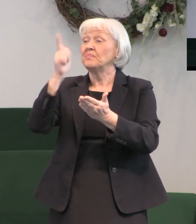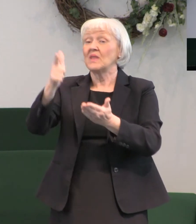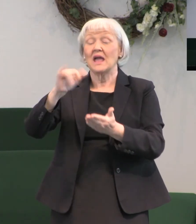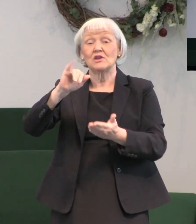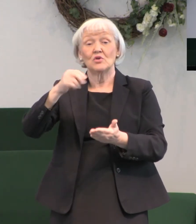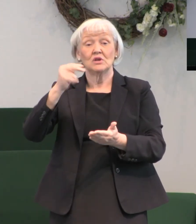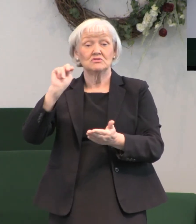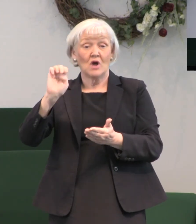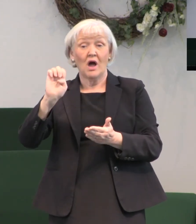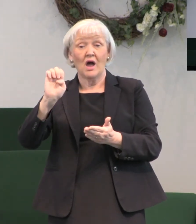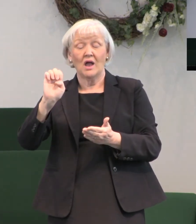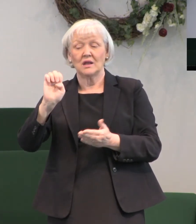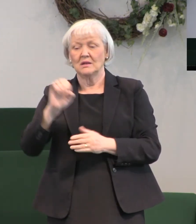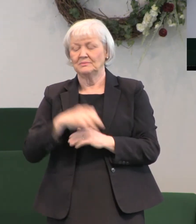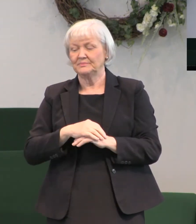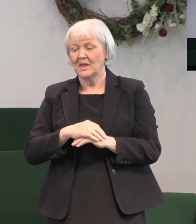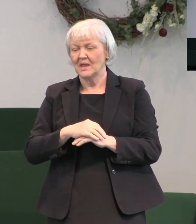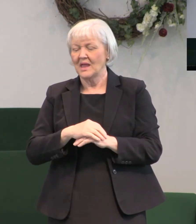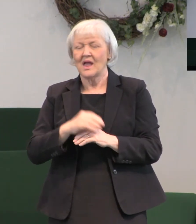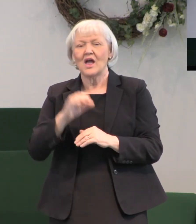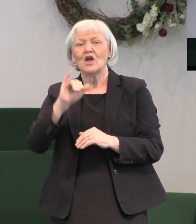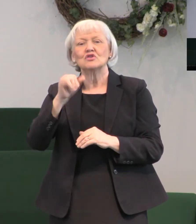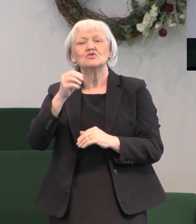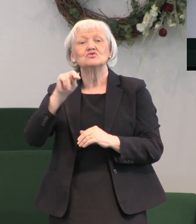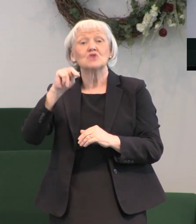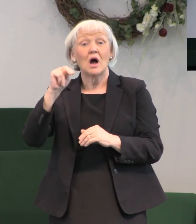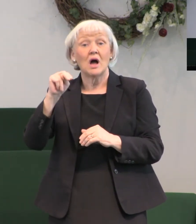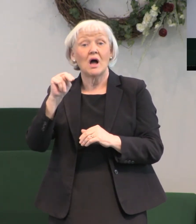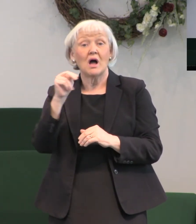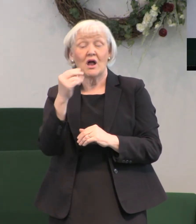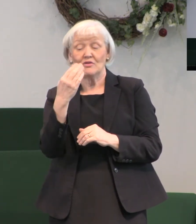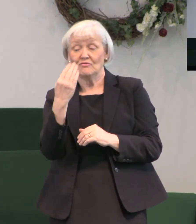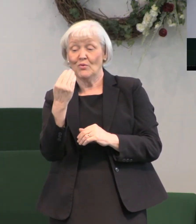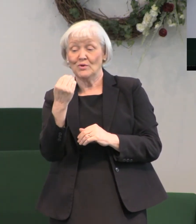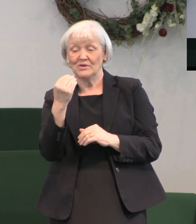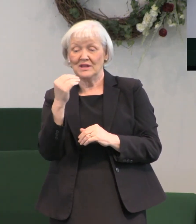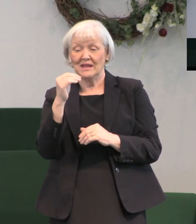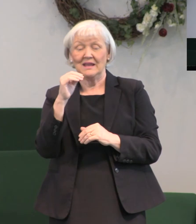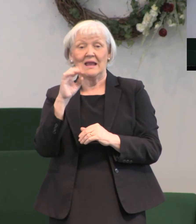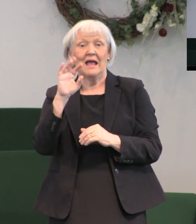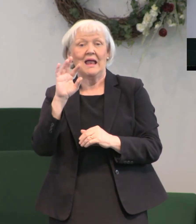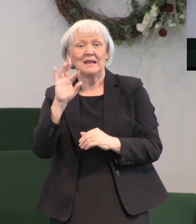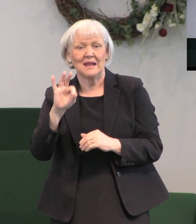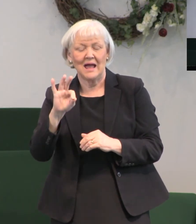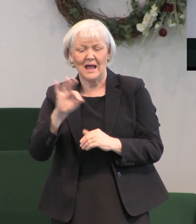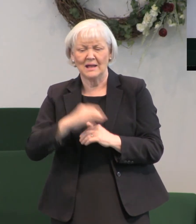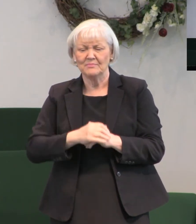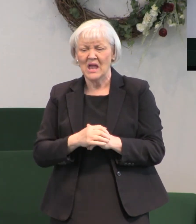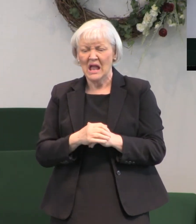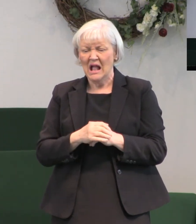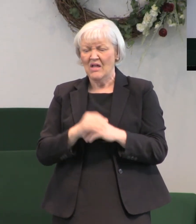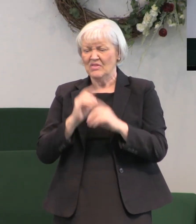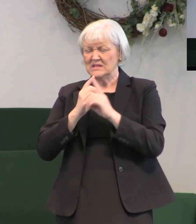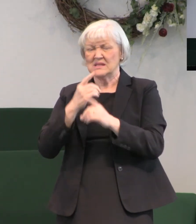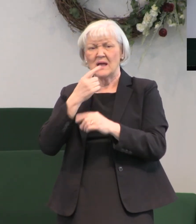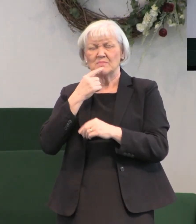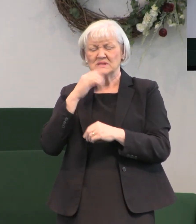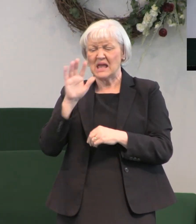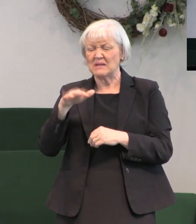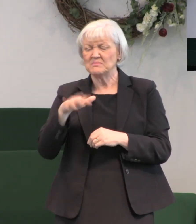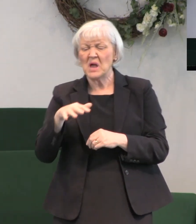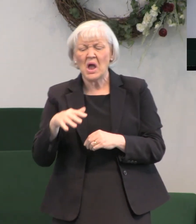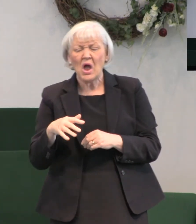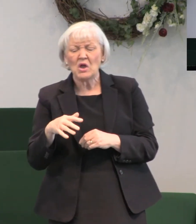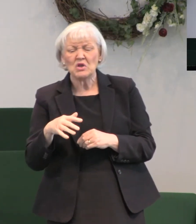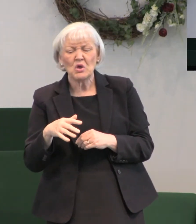14.9, Jesus' disciples said, You show us, you talk about your Father all the time, you talk about God all the